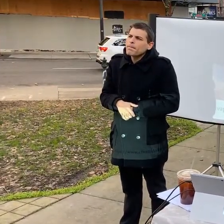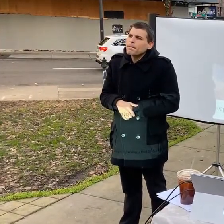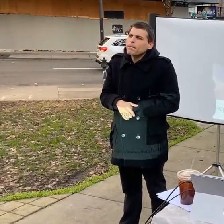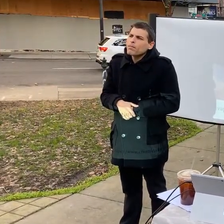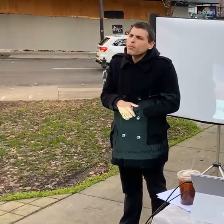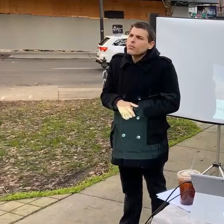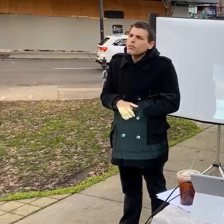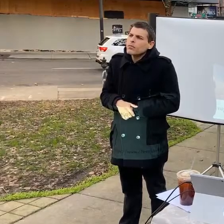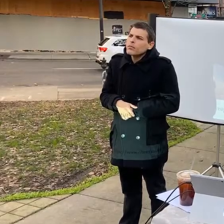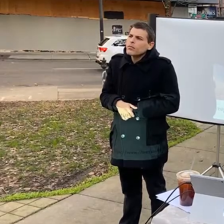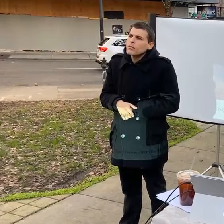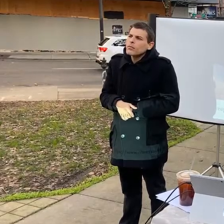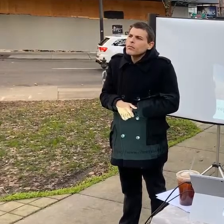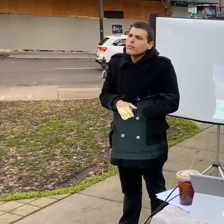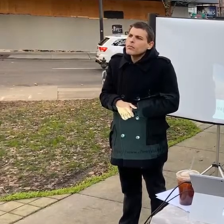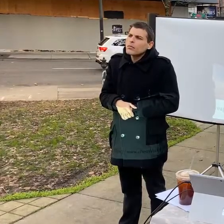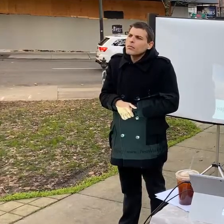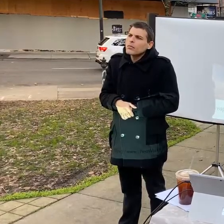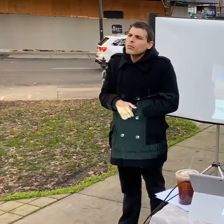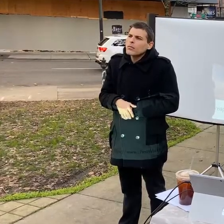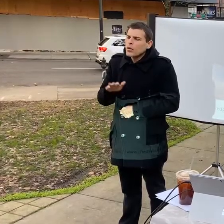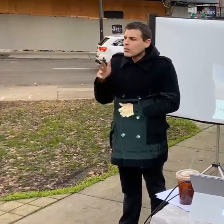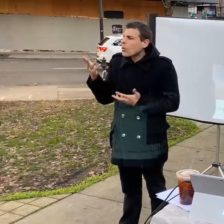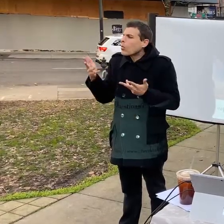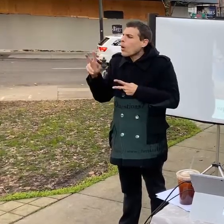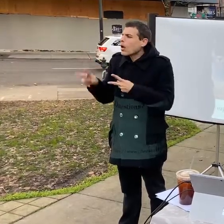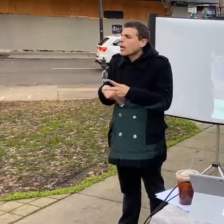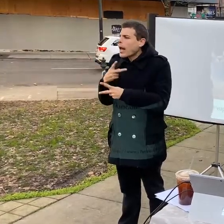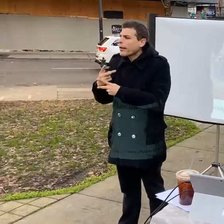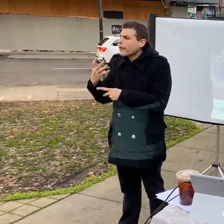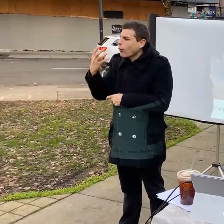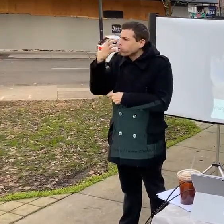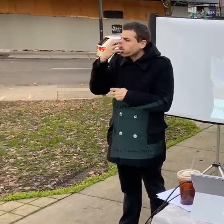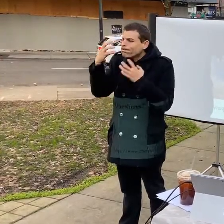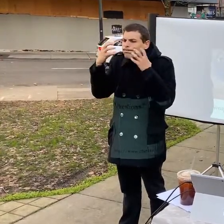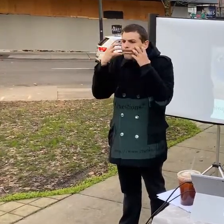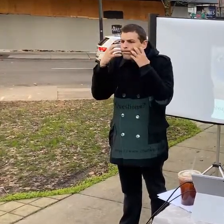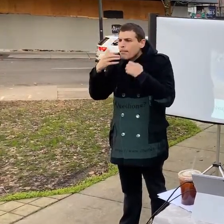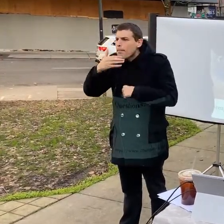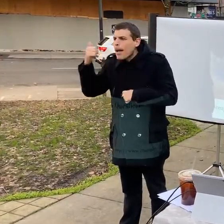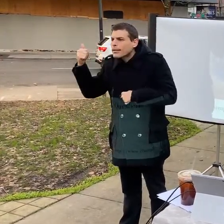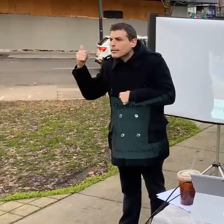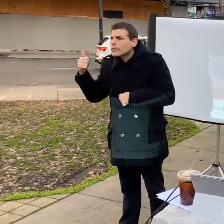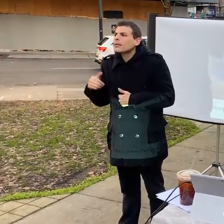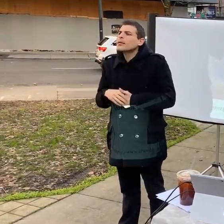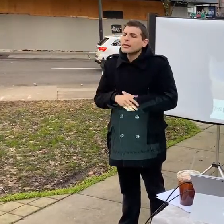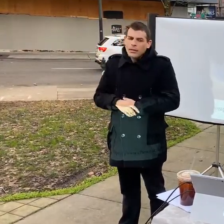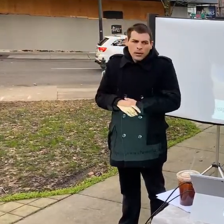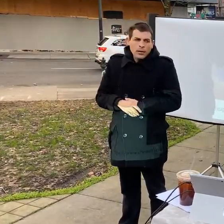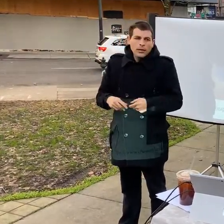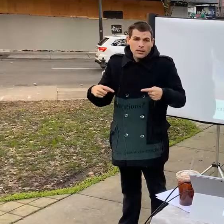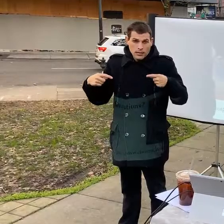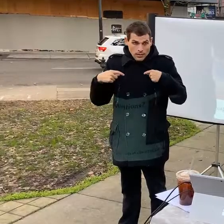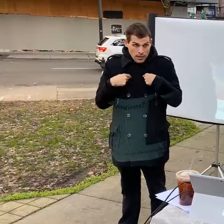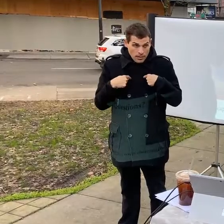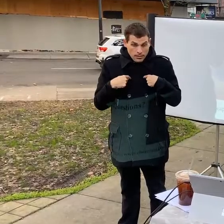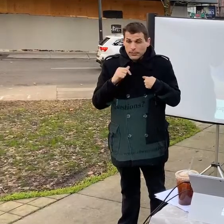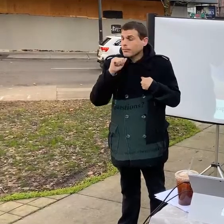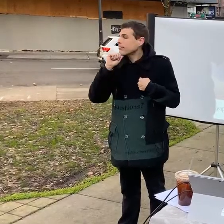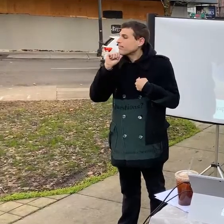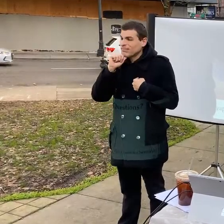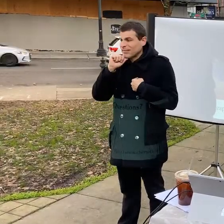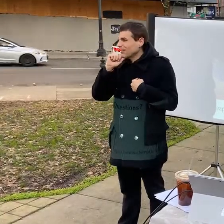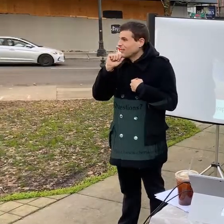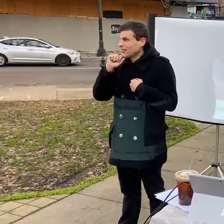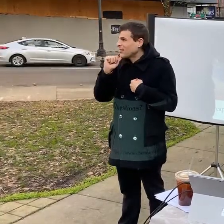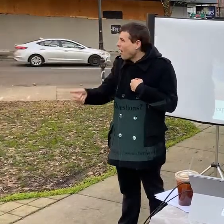so my i am not a